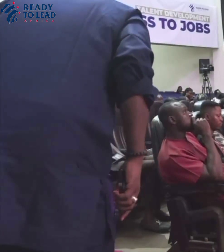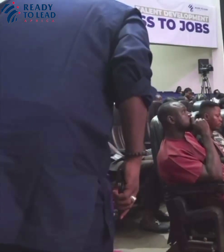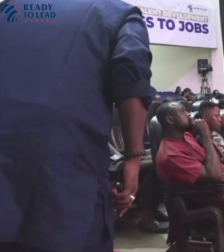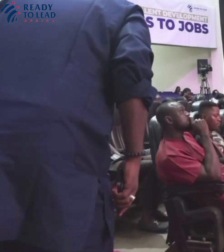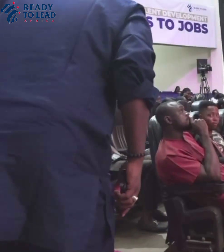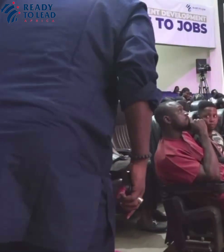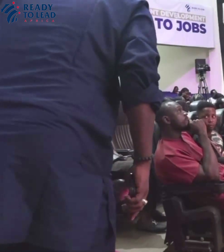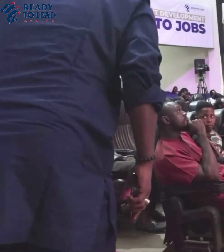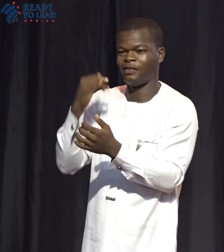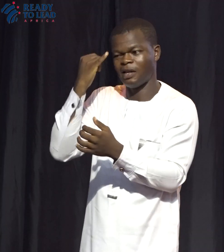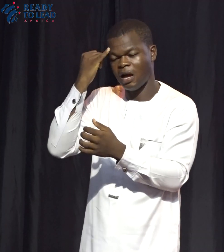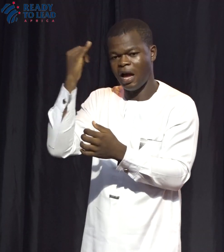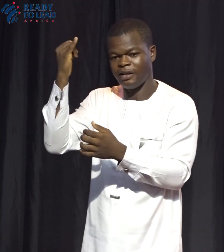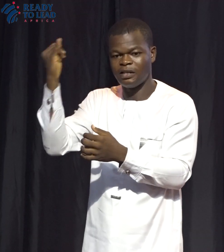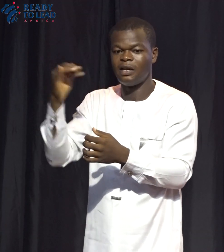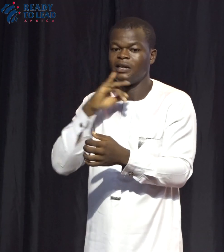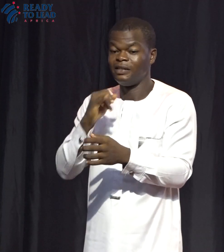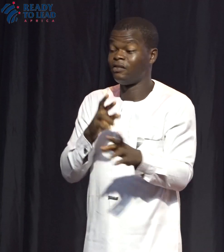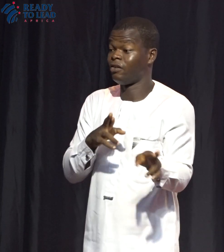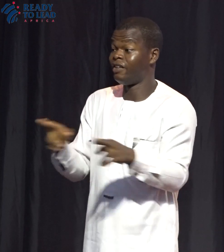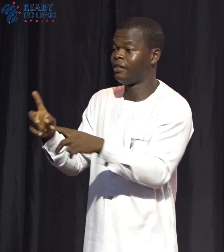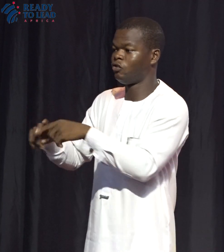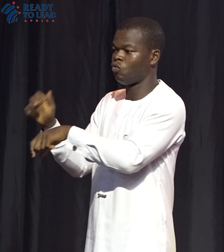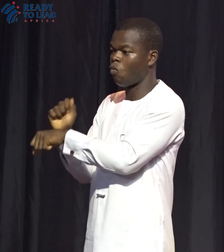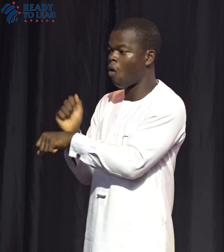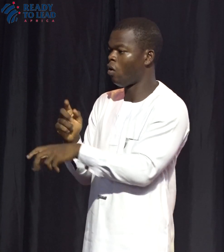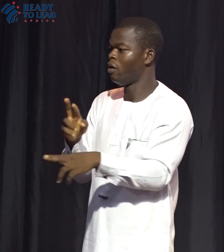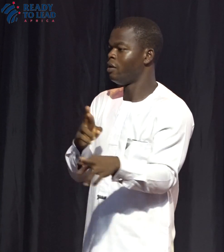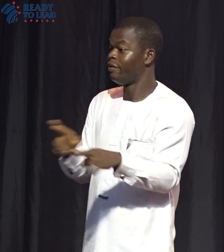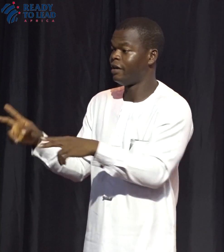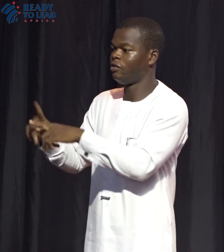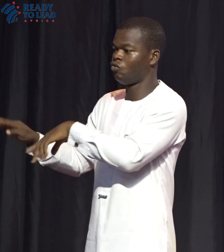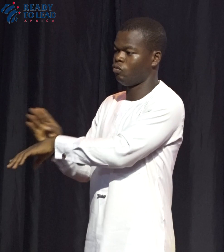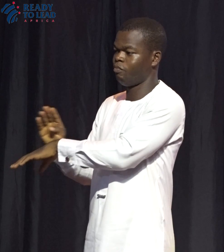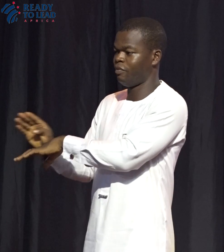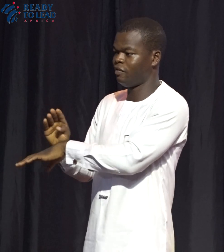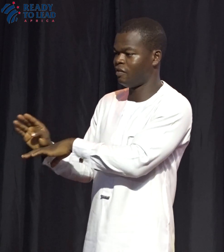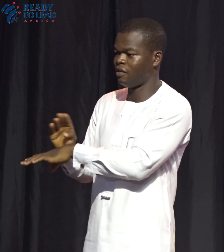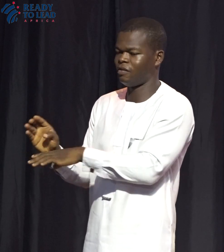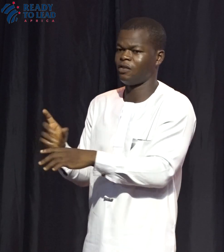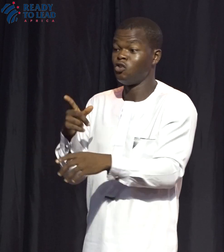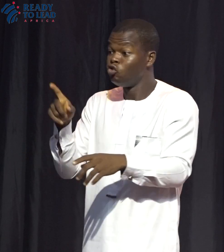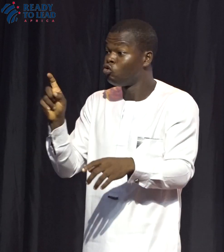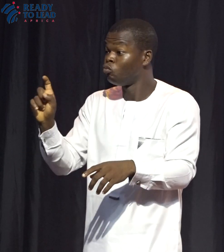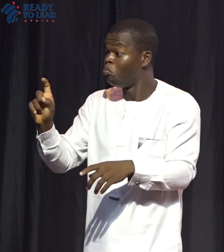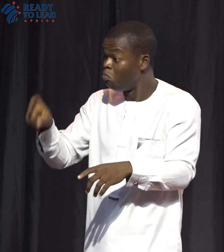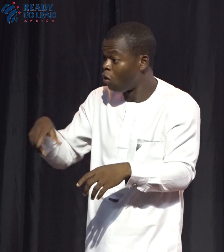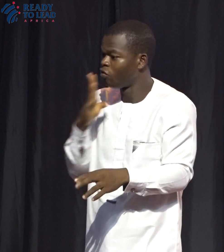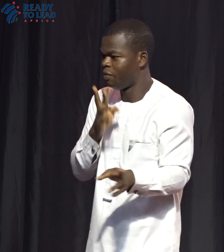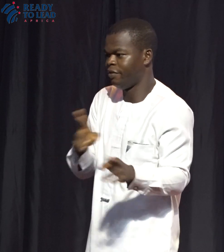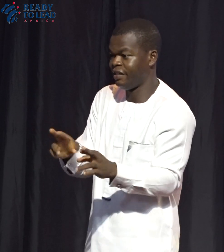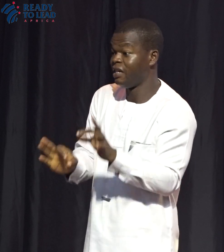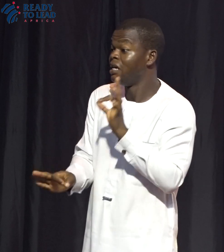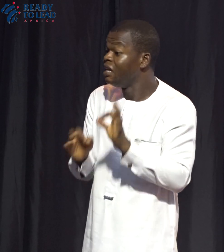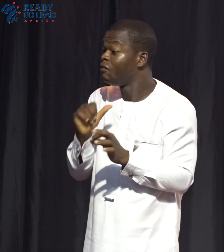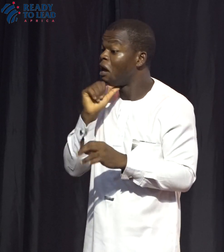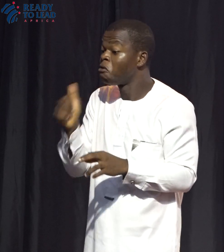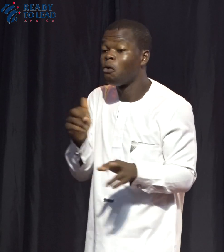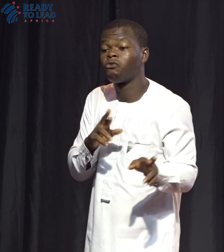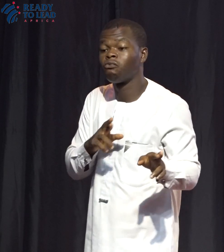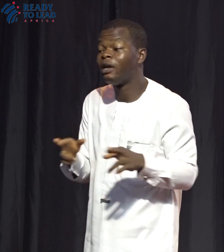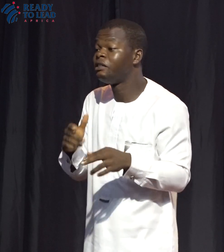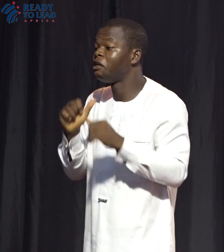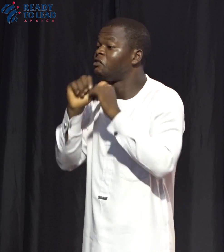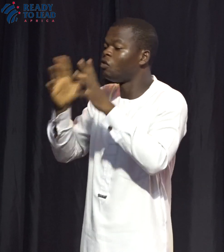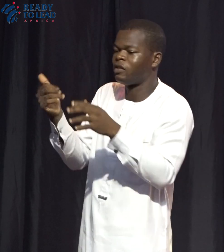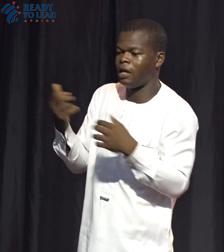initiative says, Ready to Work, Ready to Trade. So, it means that we do have to be ready. If you're not ready, then there's nothing that you